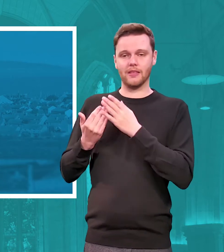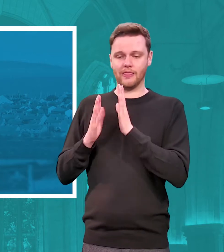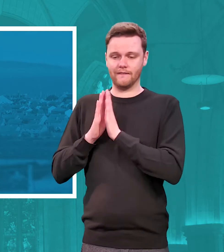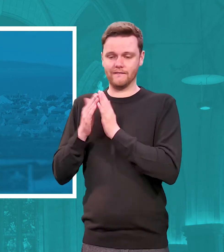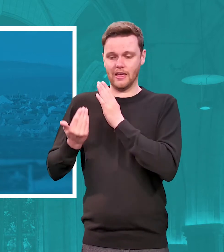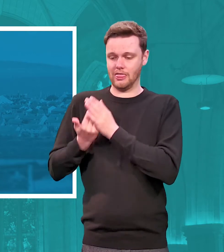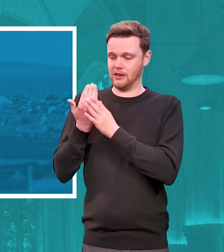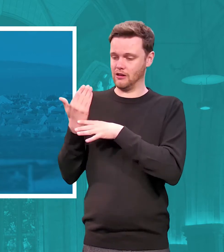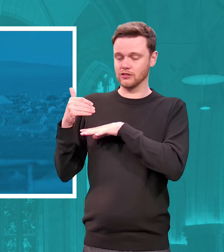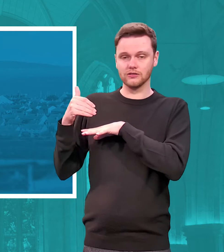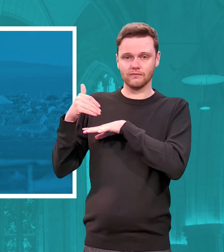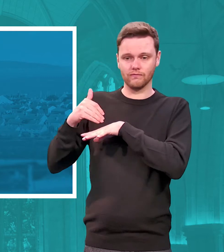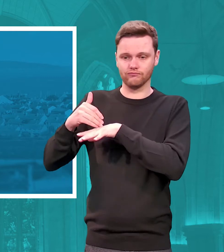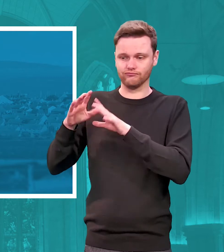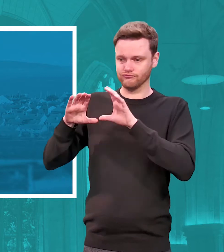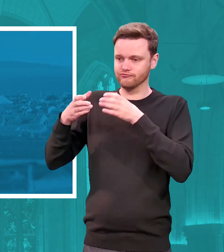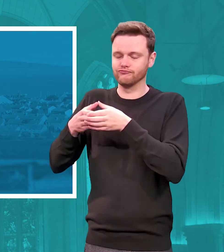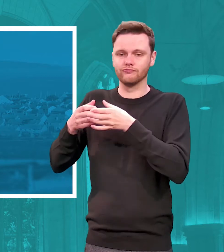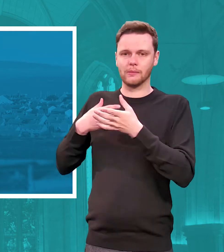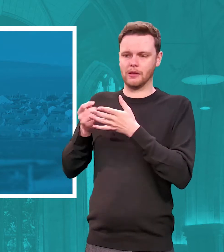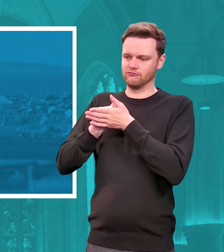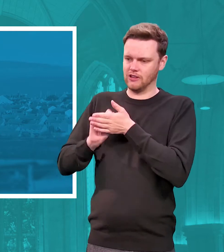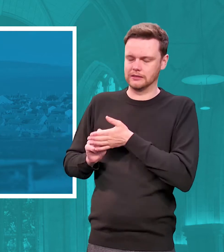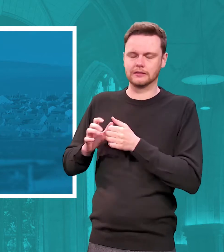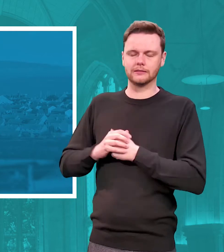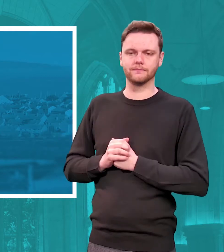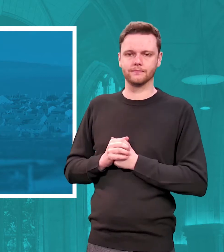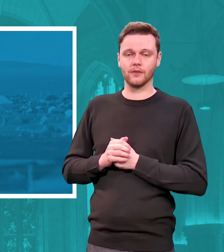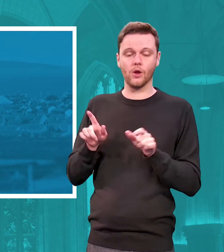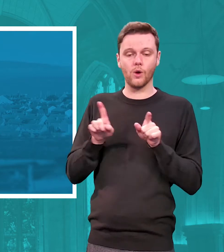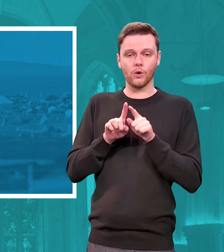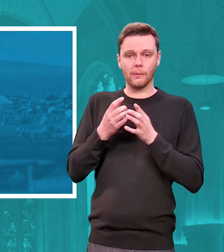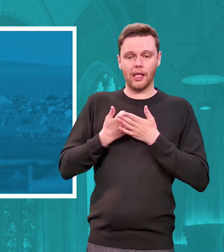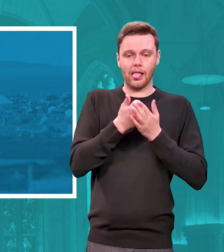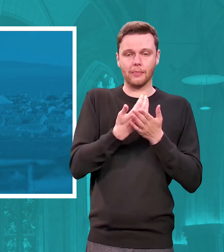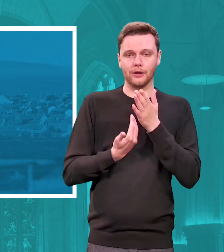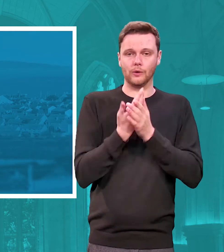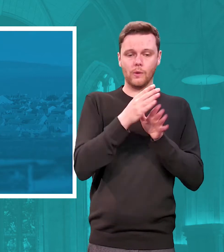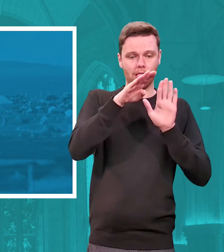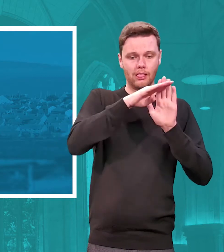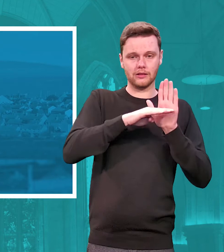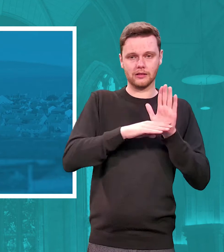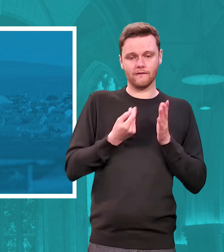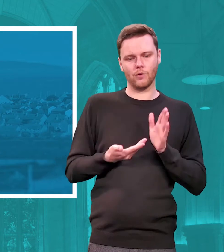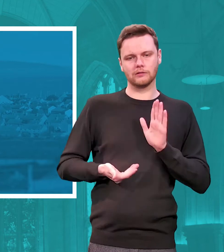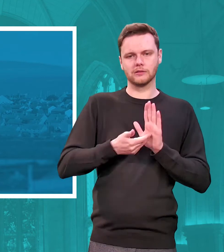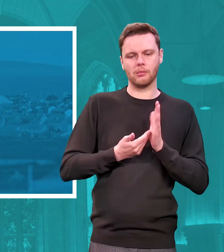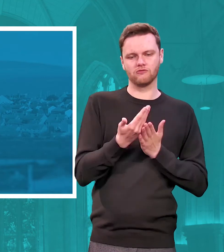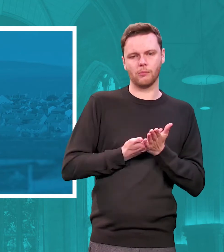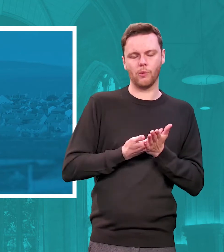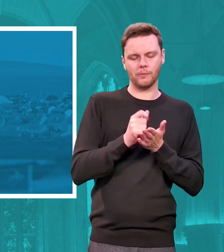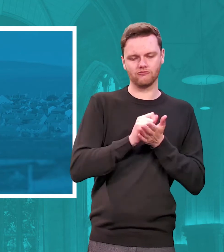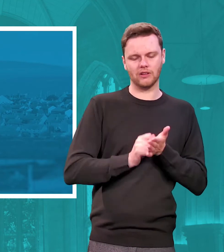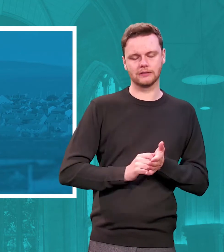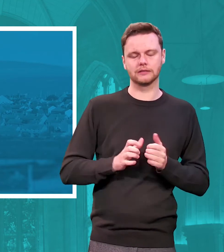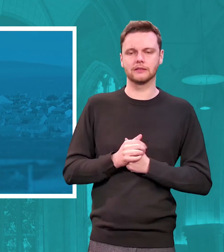i've also been helping develop the new legislation being presented in our supplementary report the